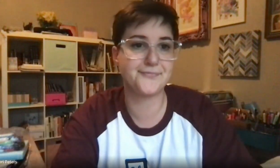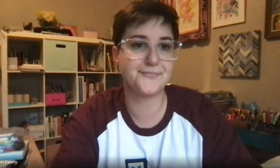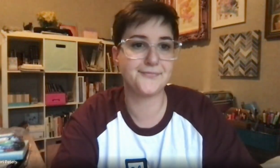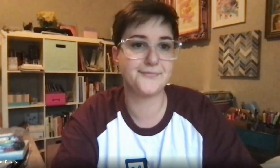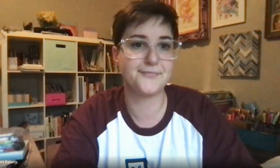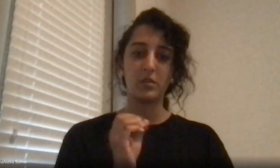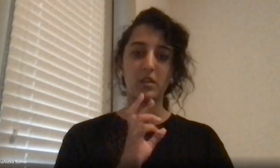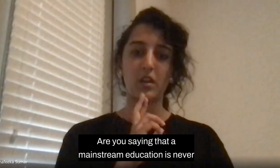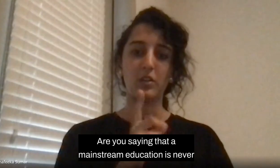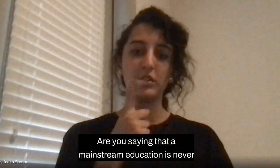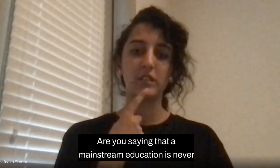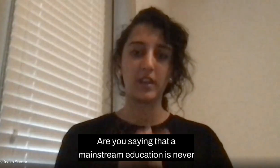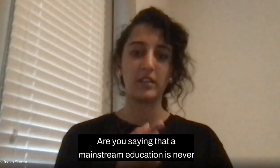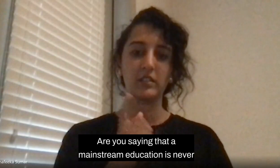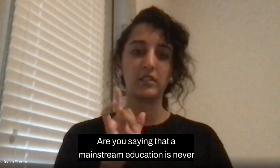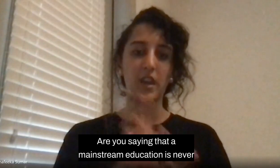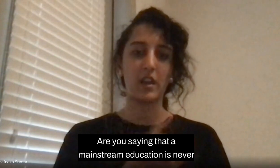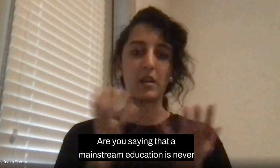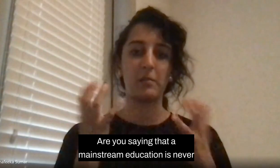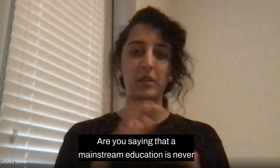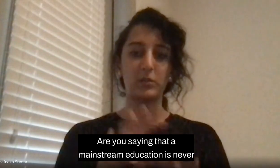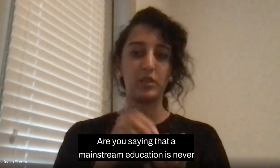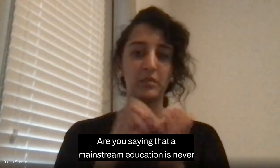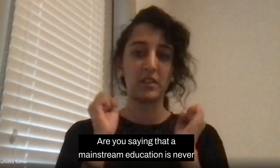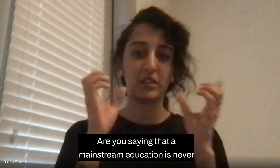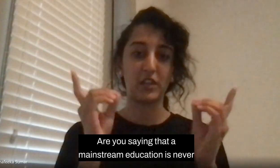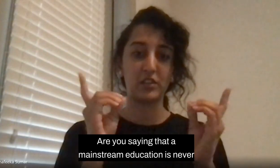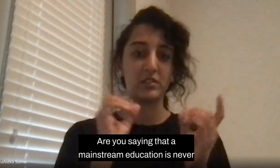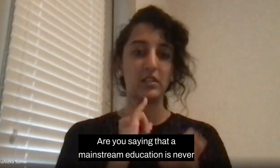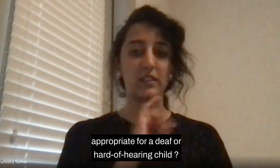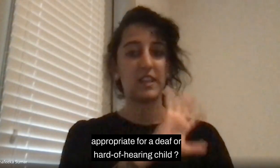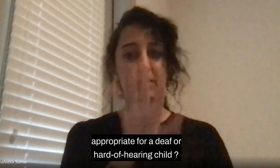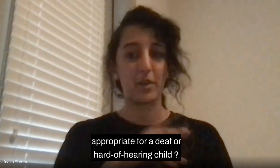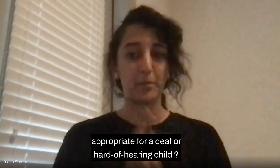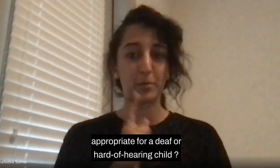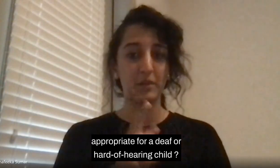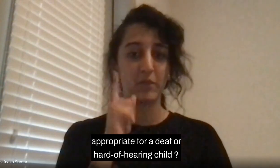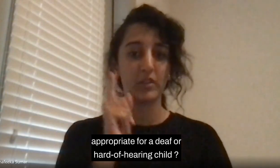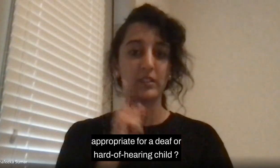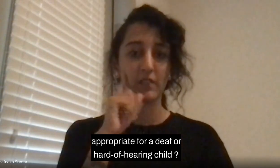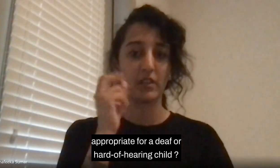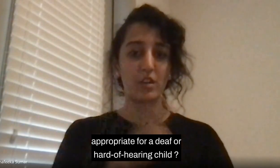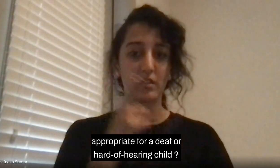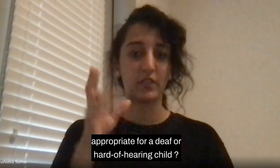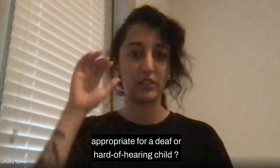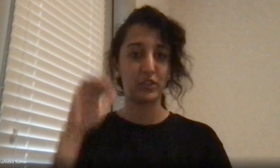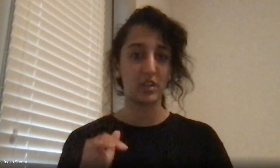So are you saying that a mainstream education is never appropriate for a deaf and hardy hearing child?